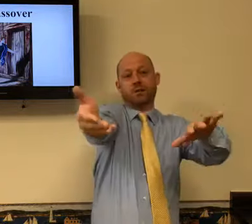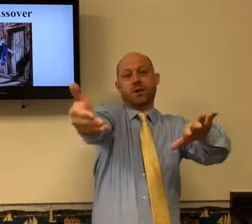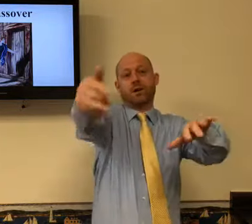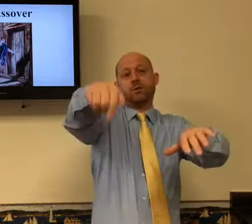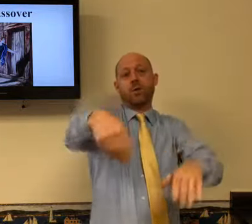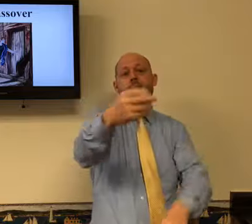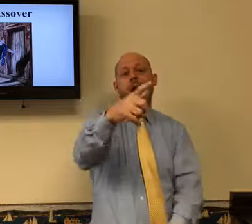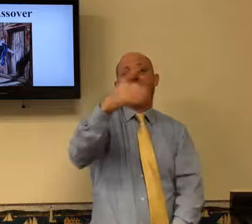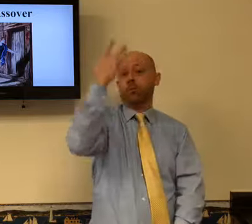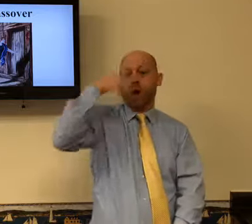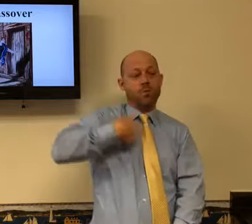dad.